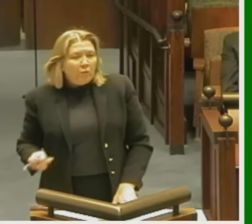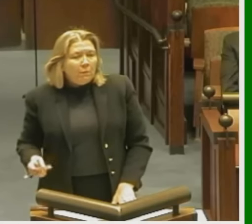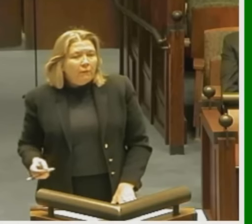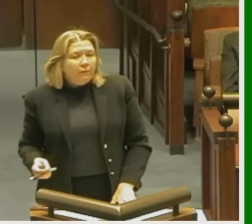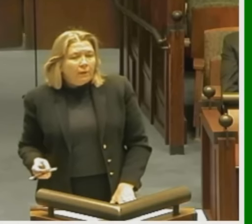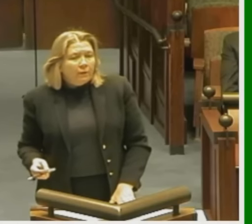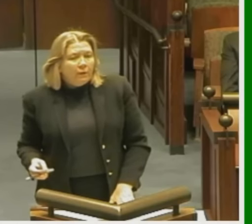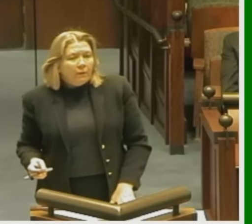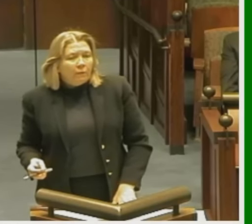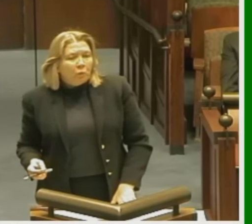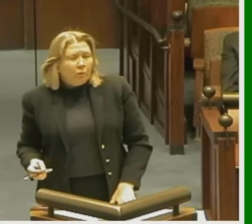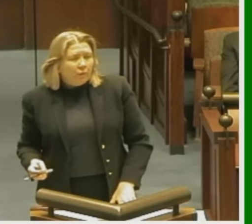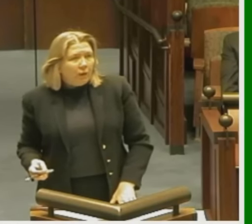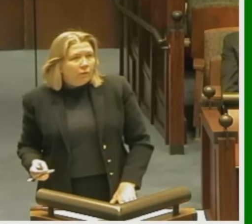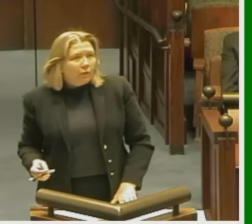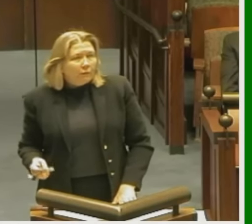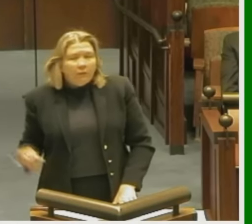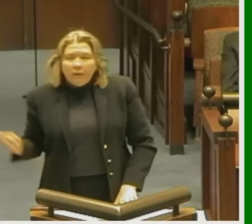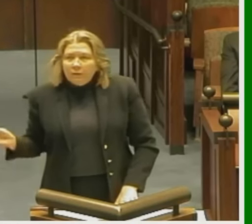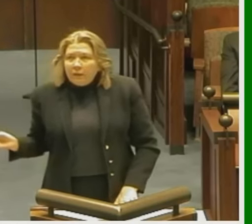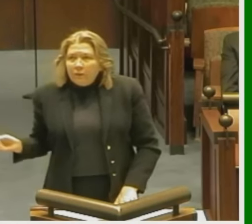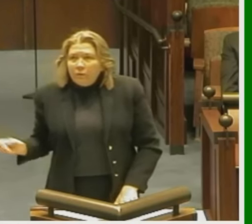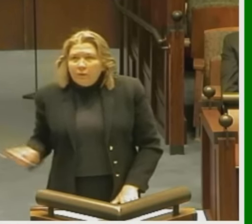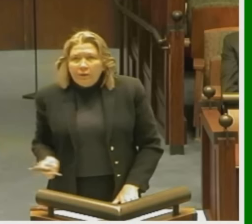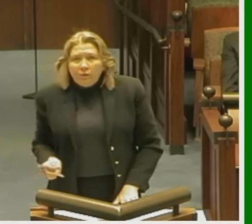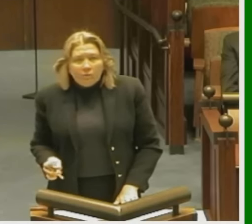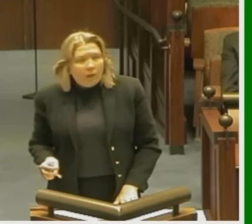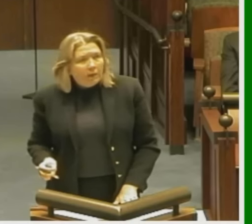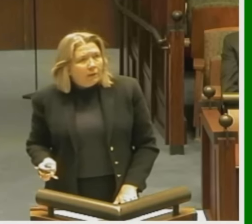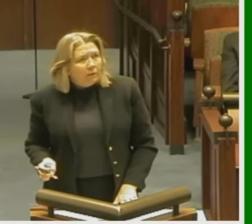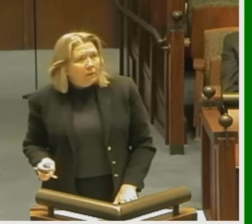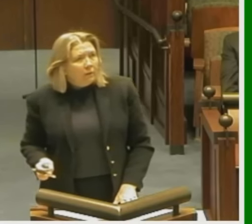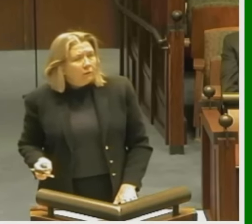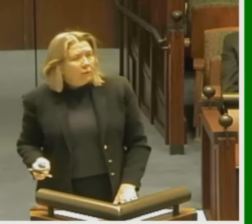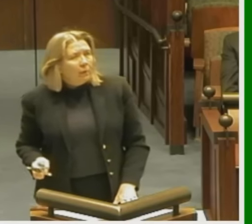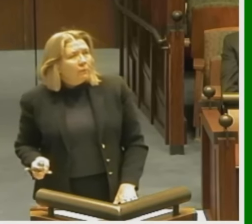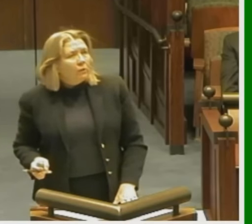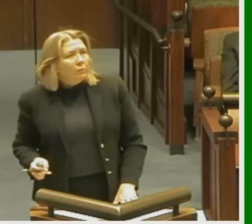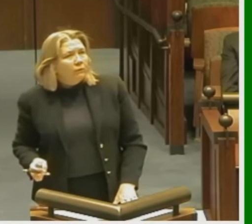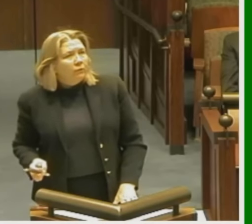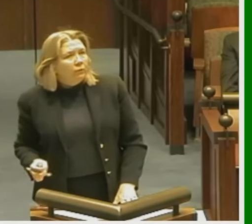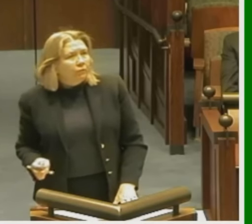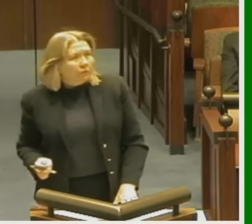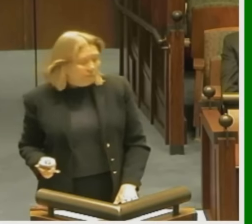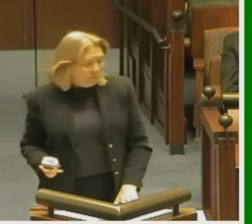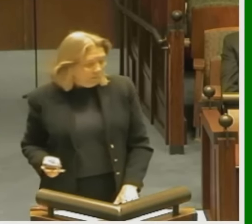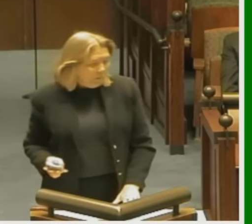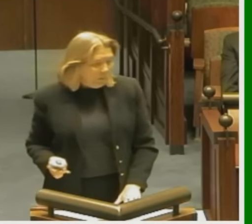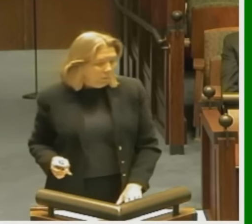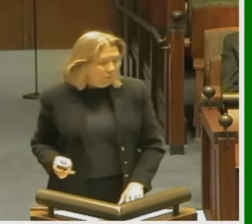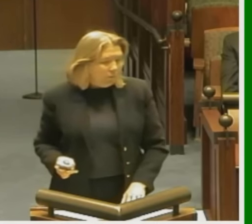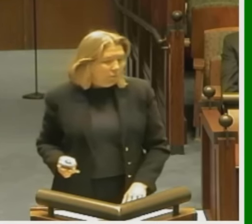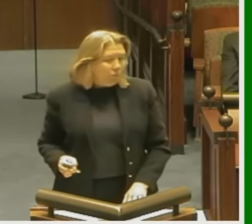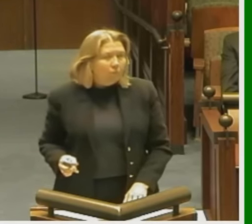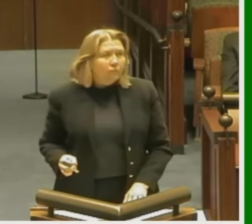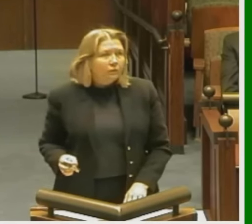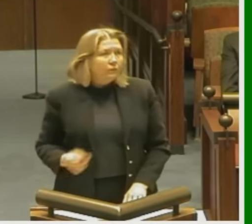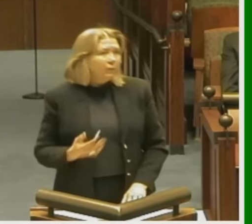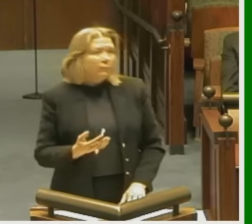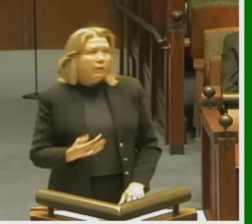admitted there that there was a contract. The language that he's relying on is an amalgam of two footnotes. I think it's footnotes four and footnote seven.